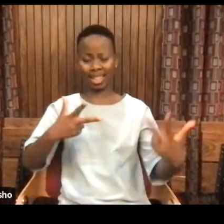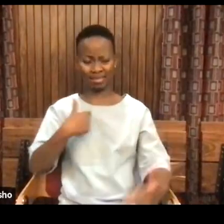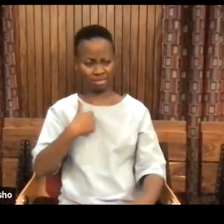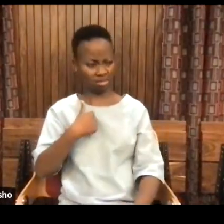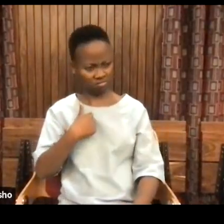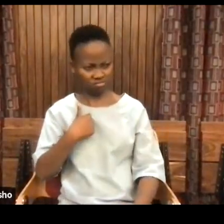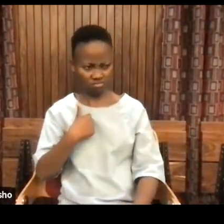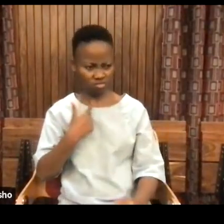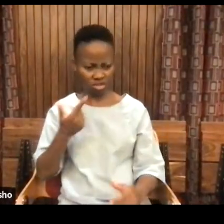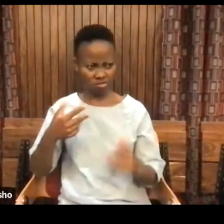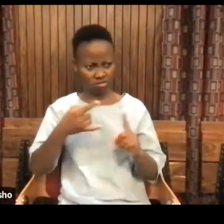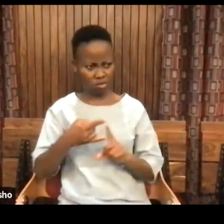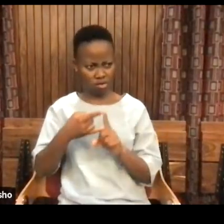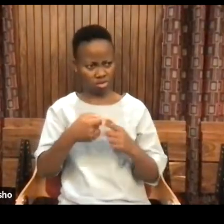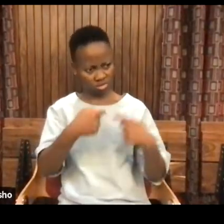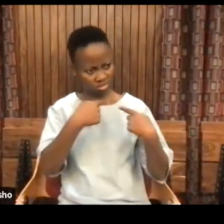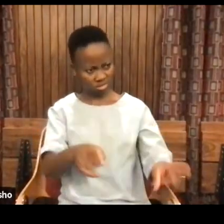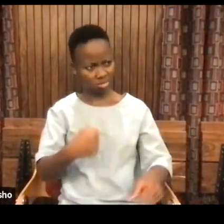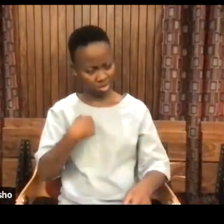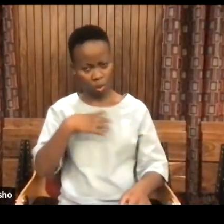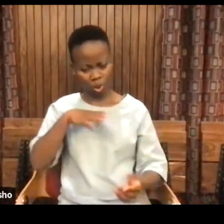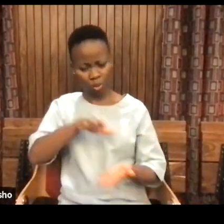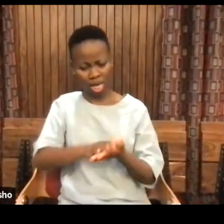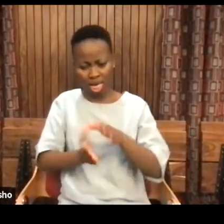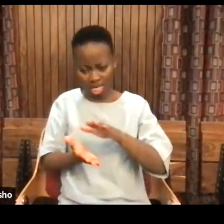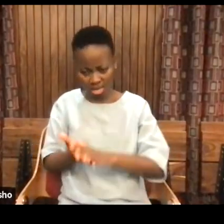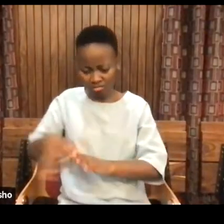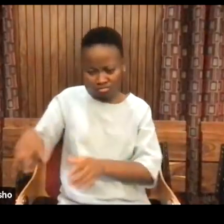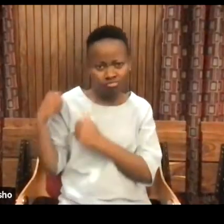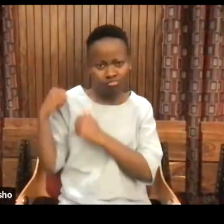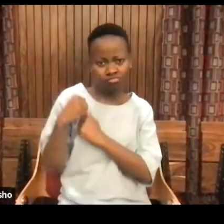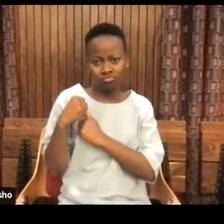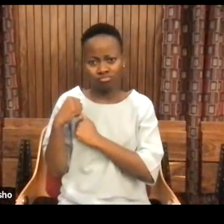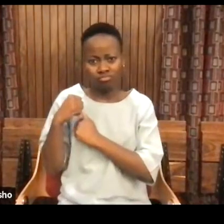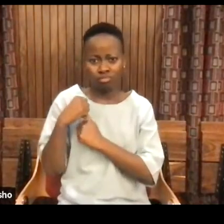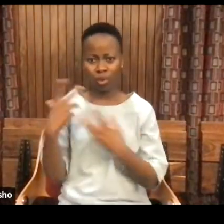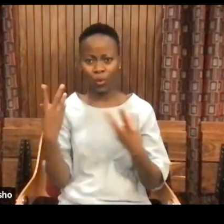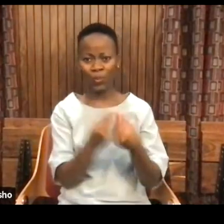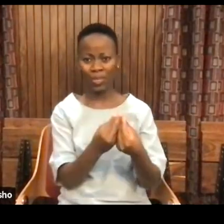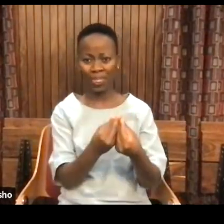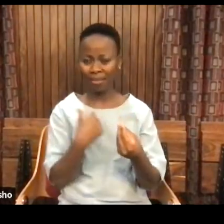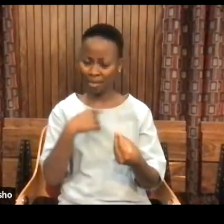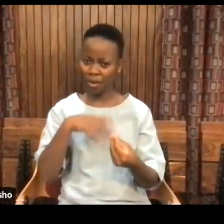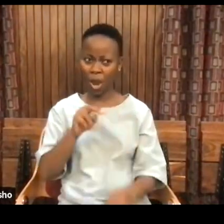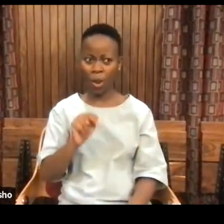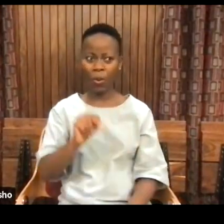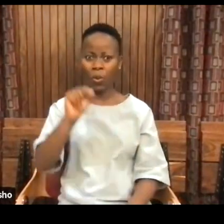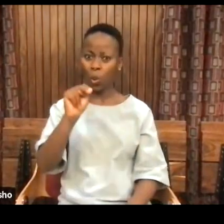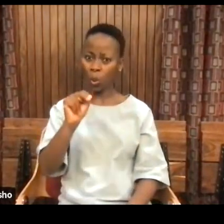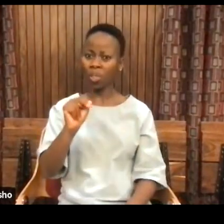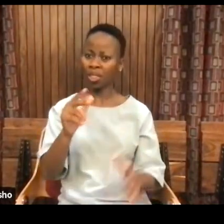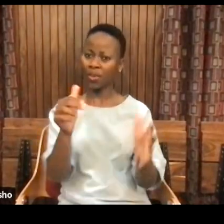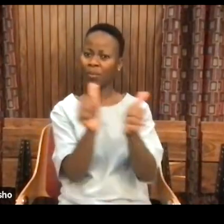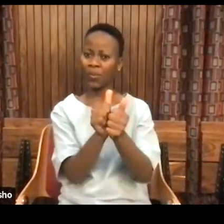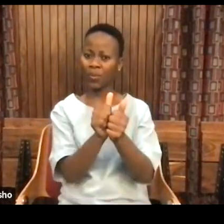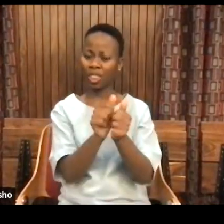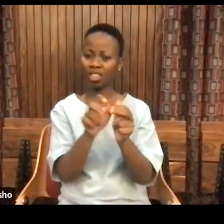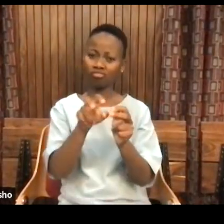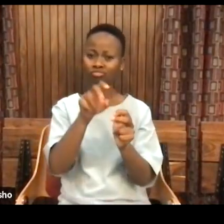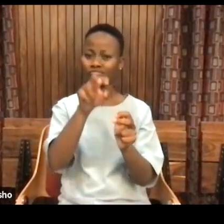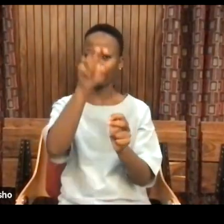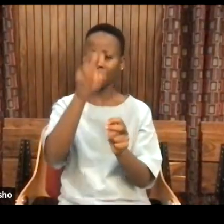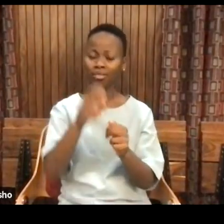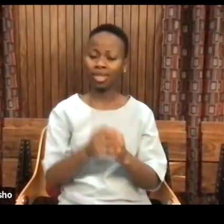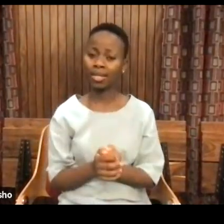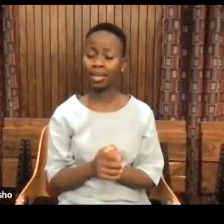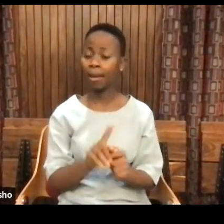my bags are packed. I'm going up north, right? Now, already I could tell you something rather